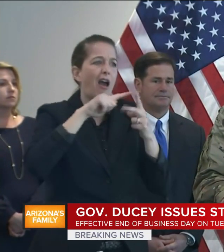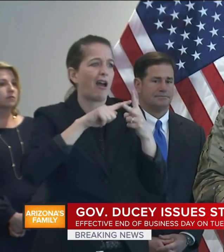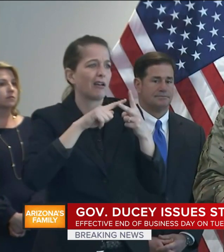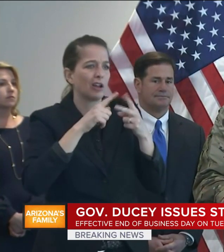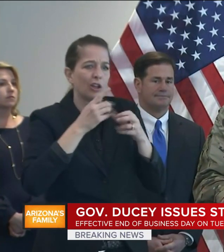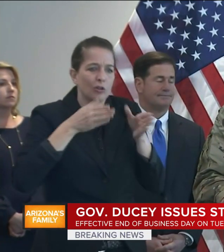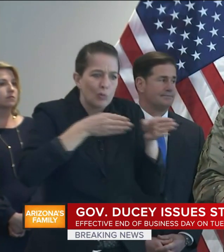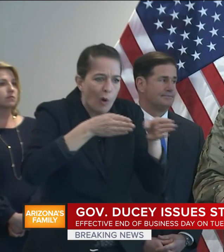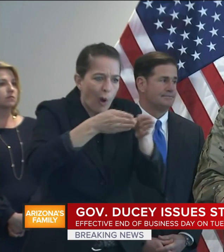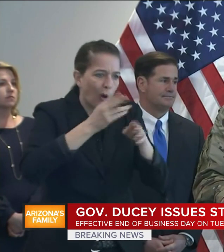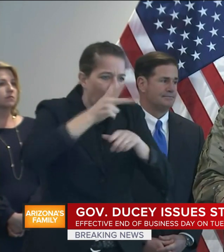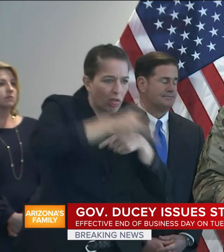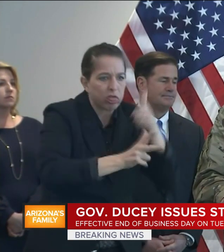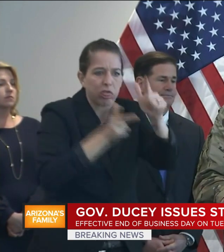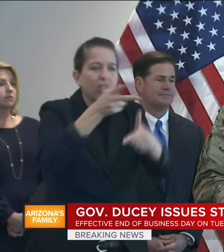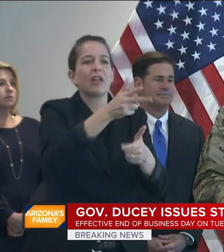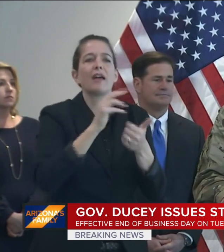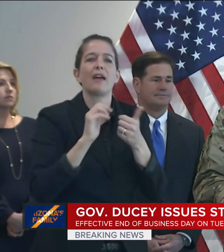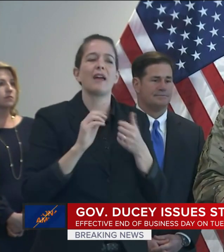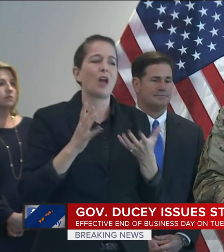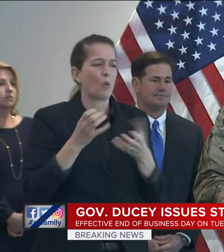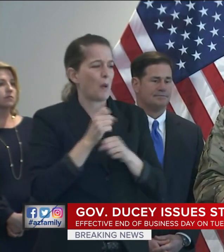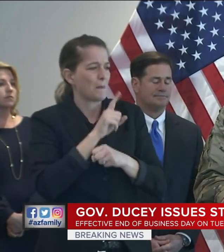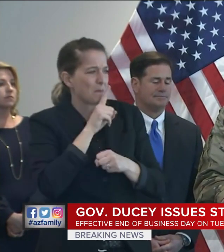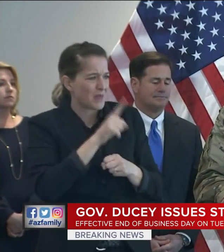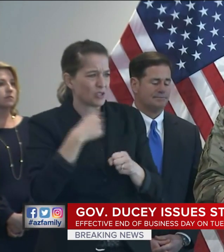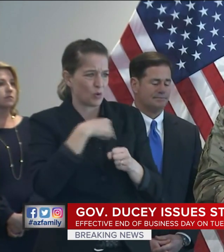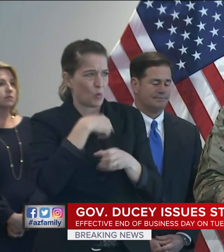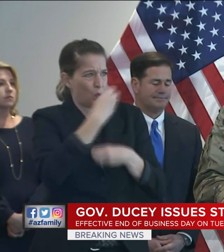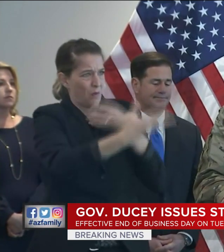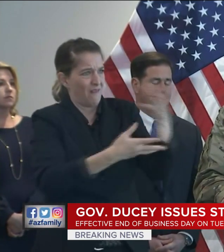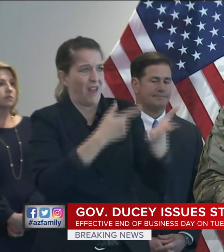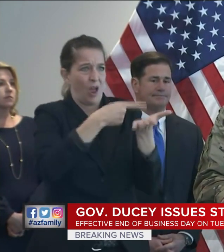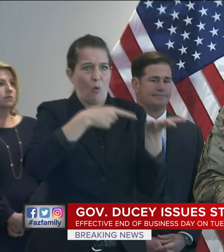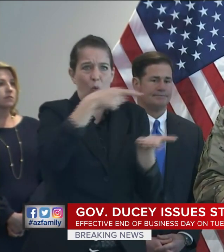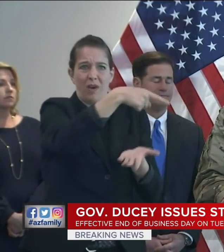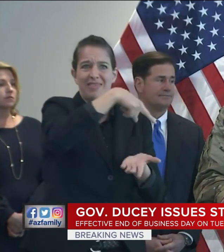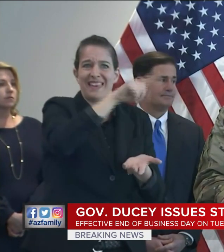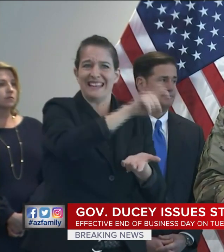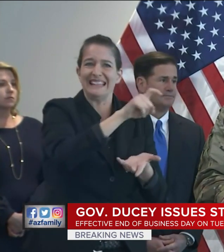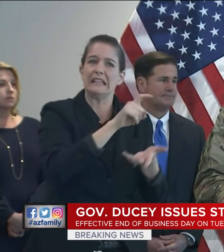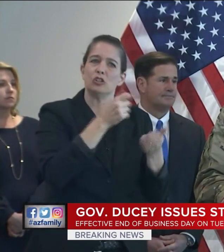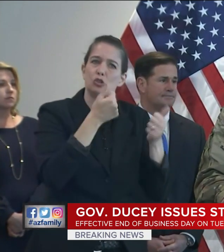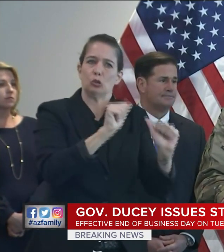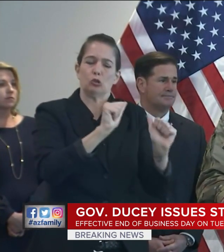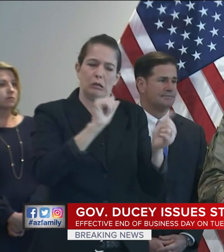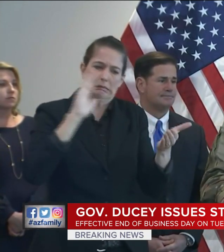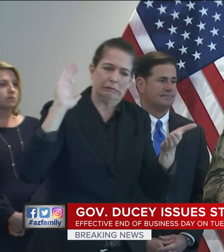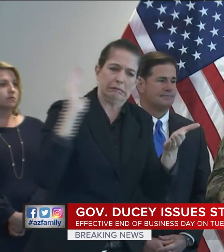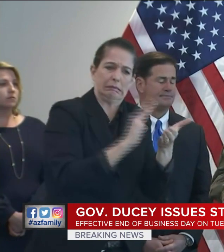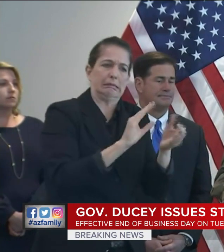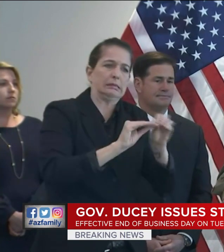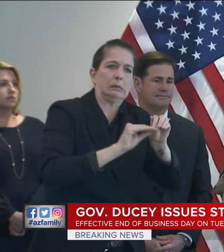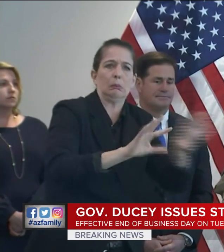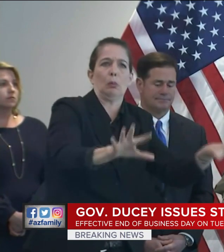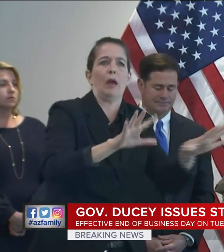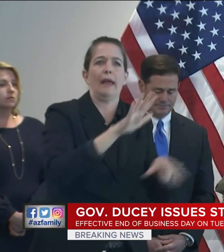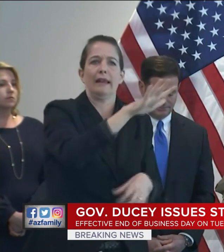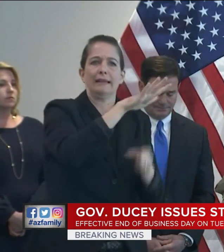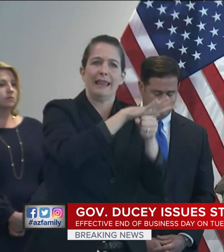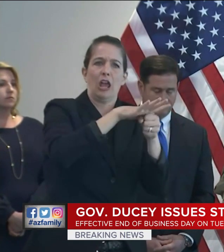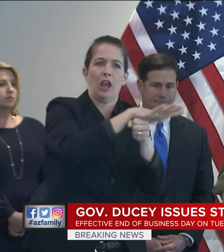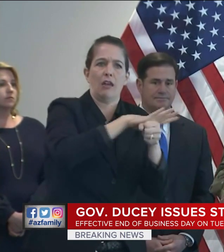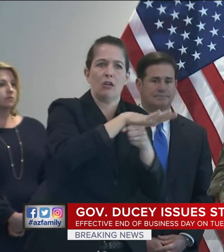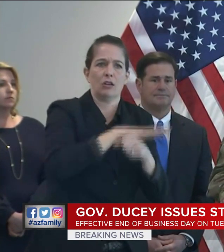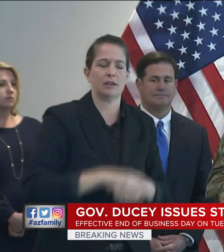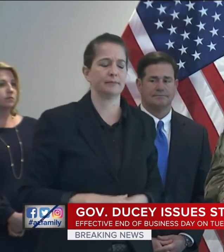areas are getting the resources they need in order to combat this right pandemic. Thank you for the question. So